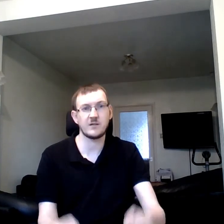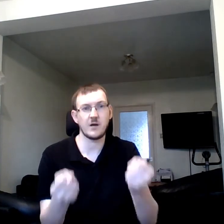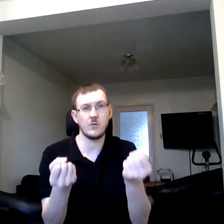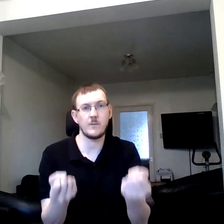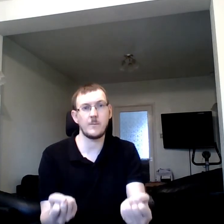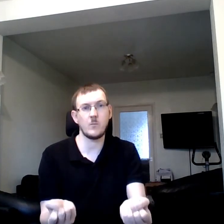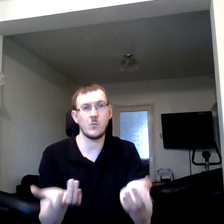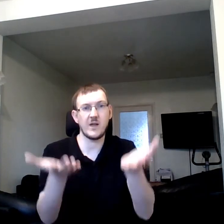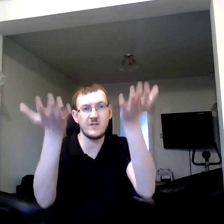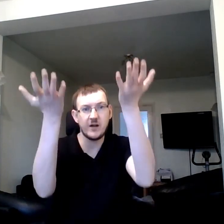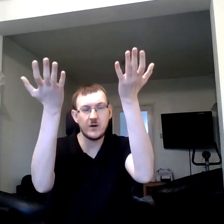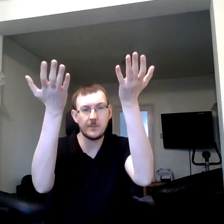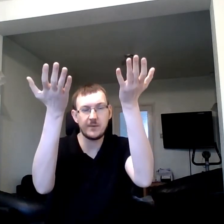So we're giving up,